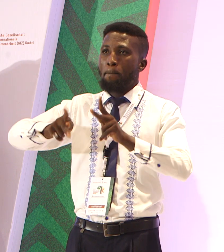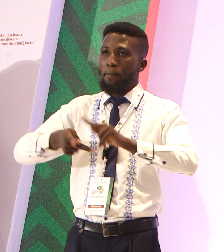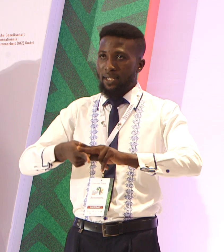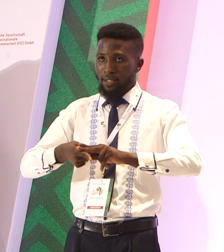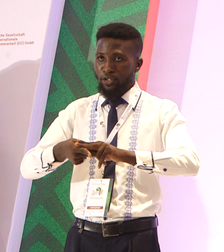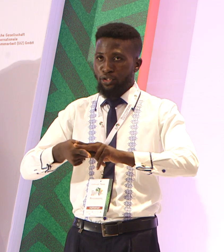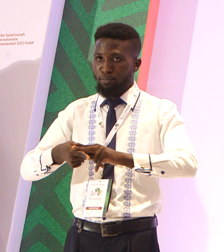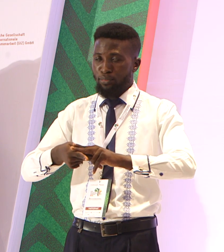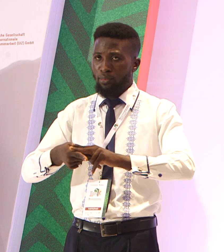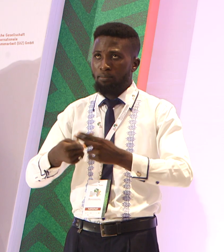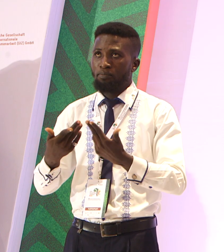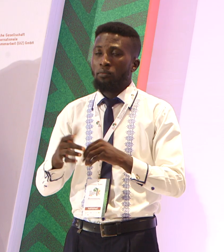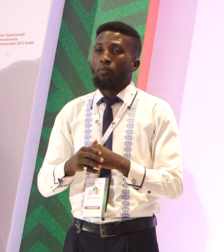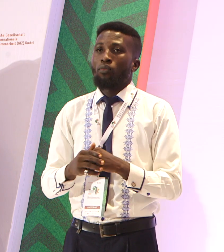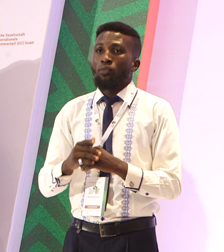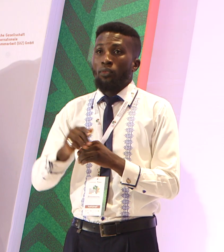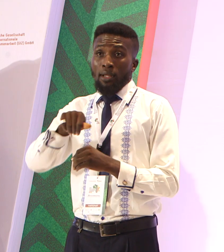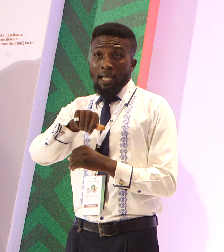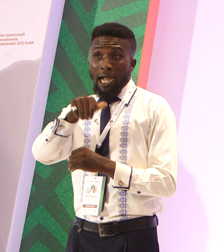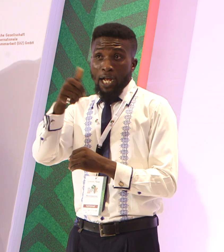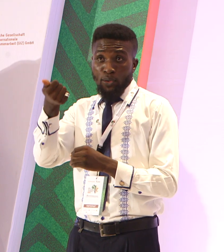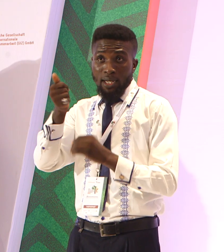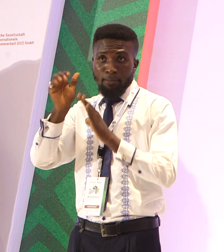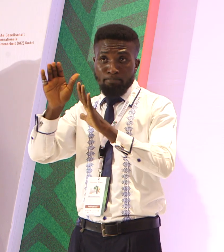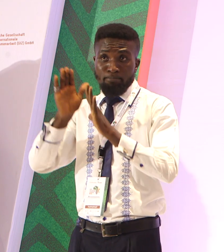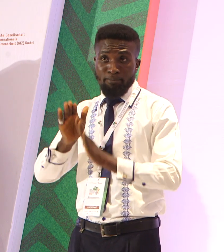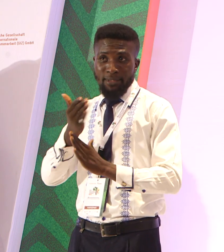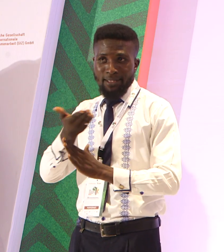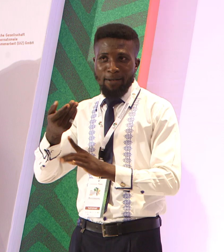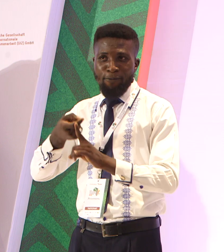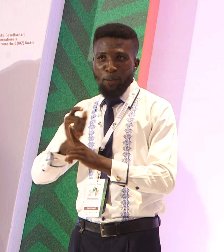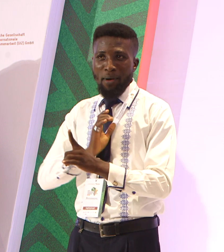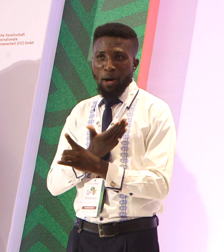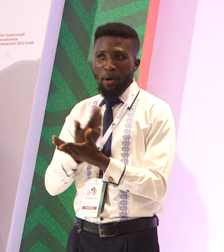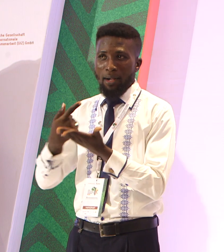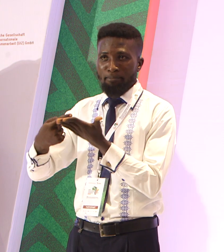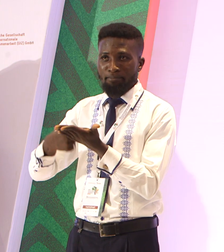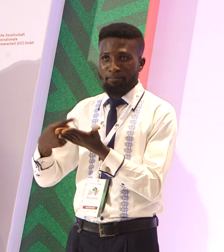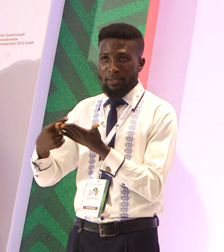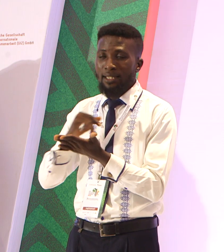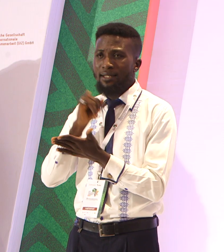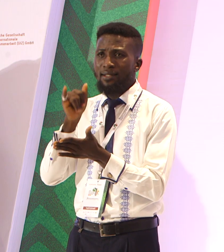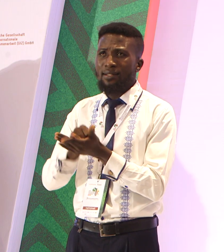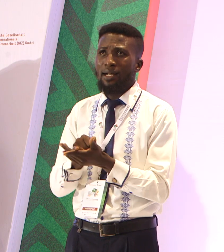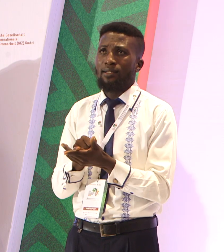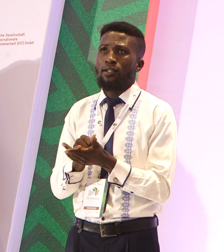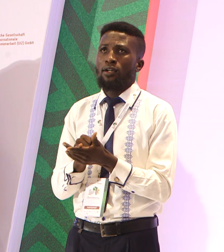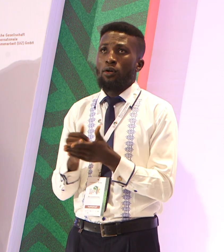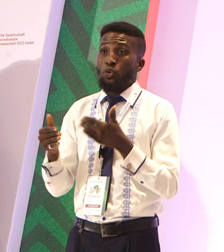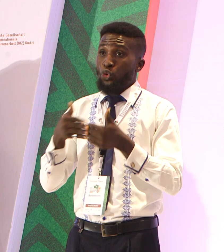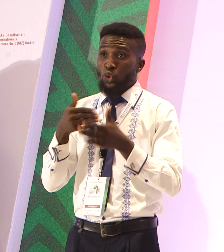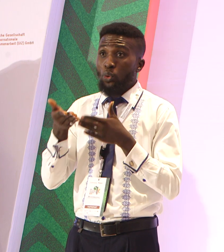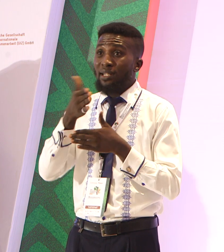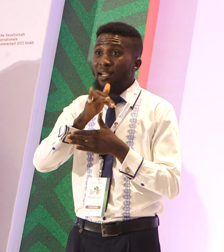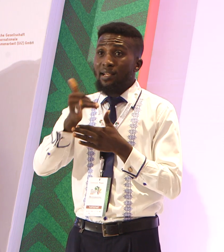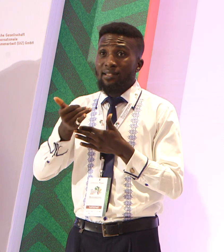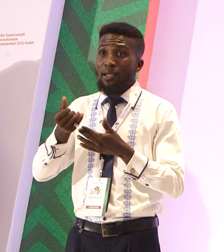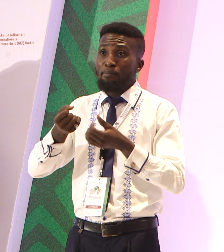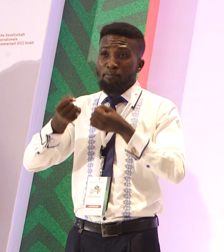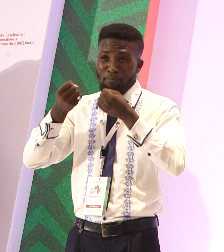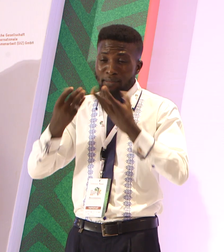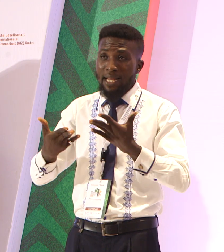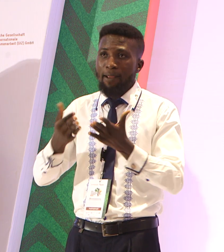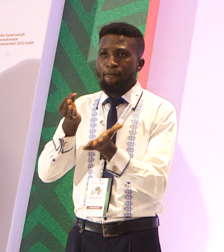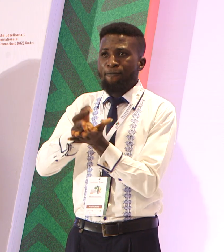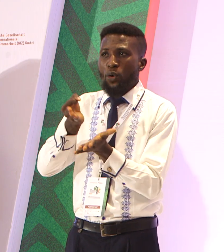One, another striking thing from our session is that though there is a huge funding gap for